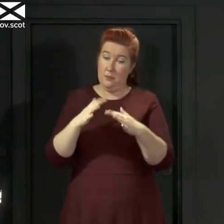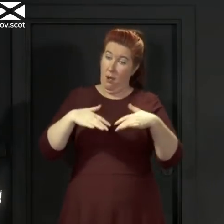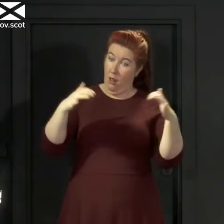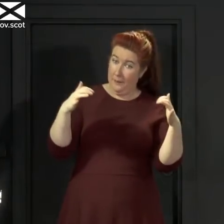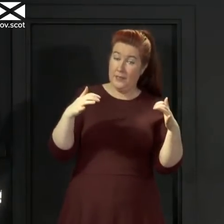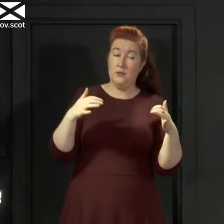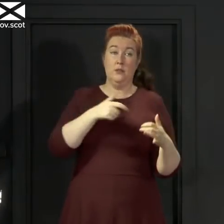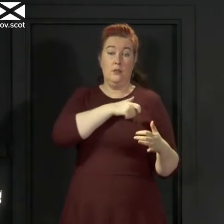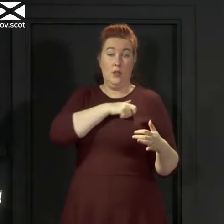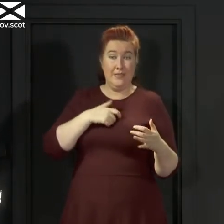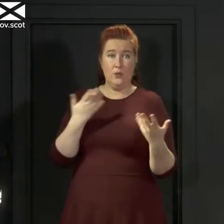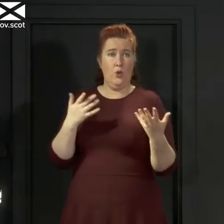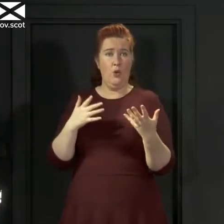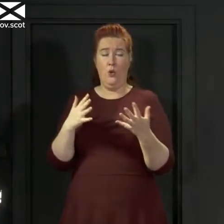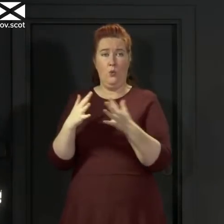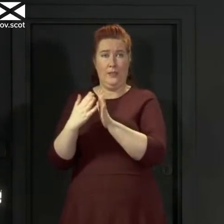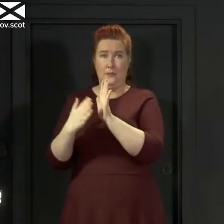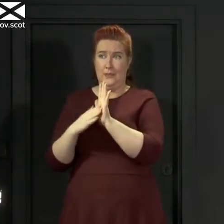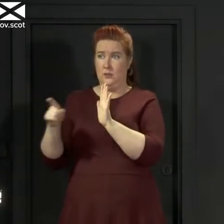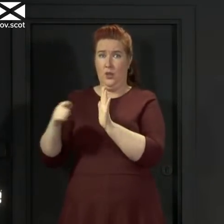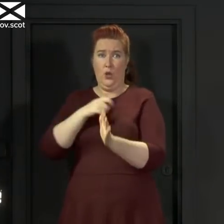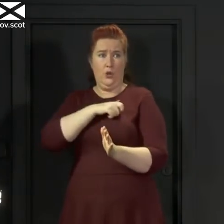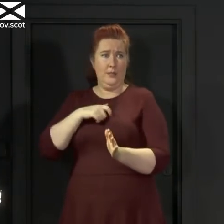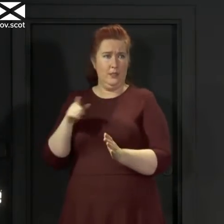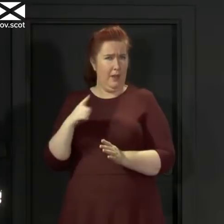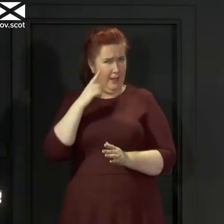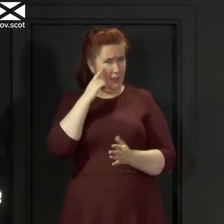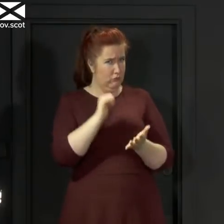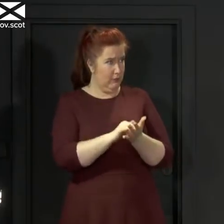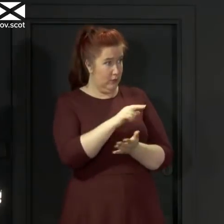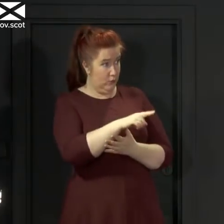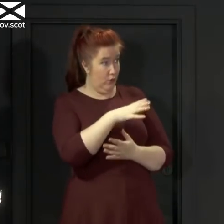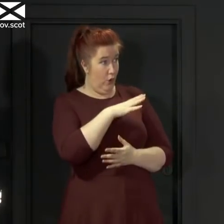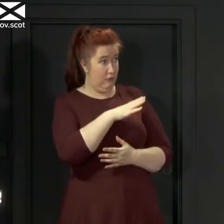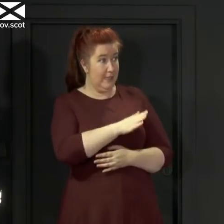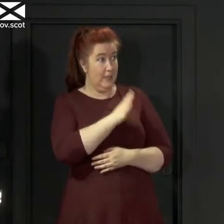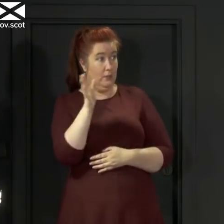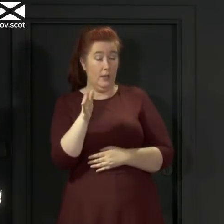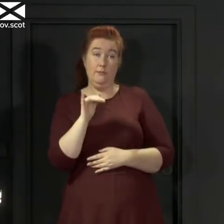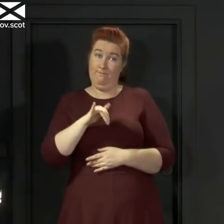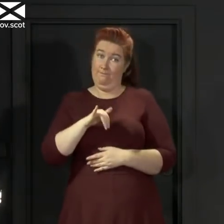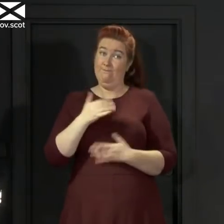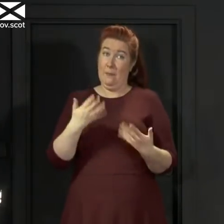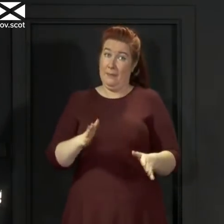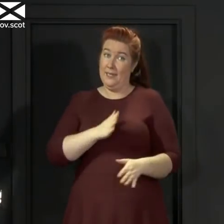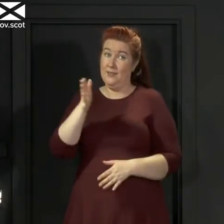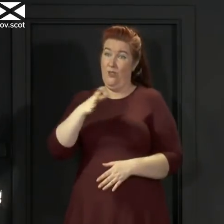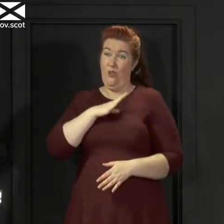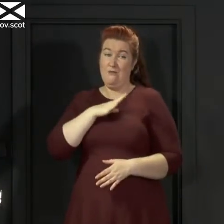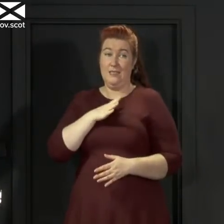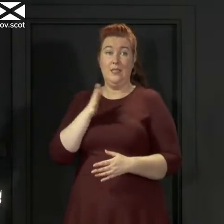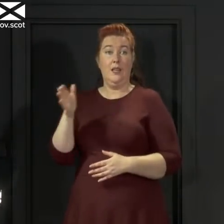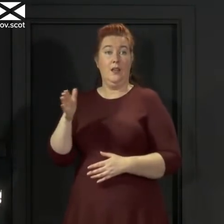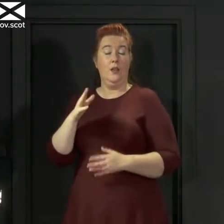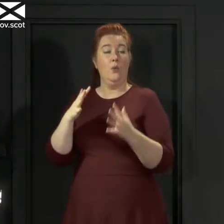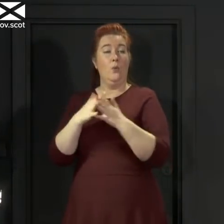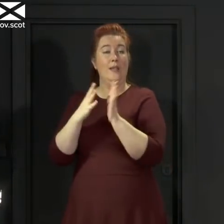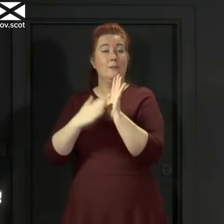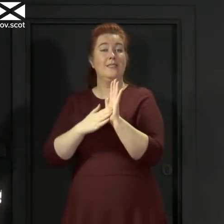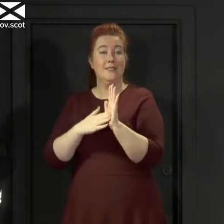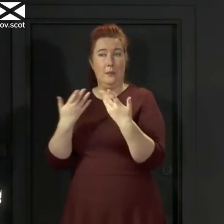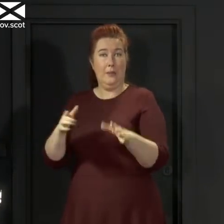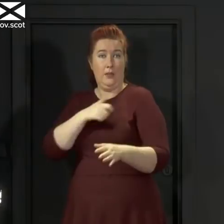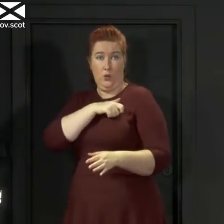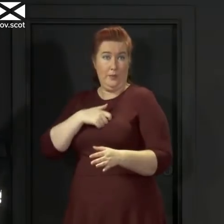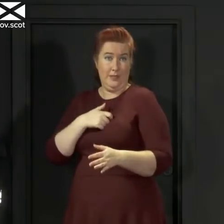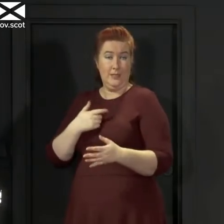also with Westminster committees and I think correct me if I'm wrong Greg I think you have appeared before Westminster committees already in the course of this pandemic so the short